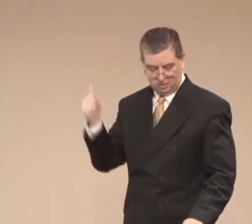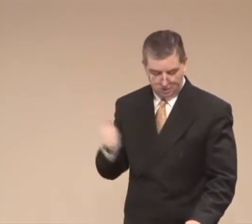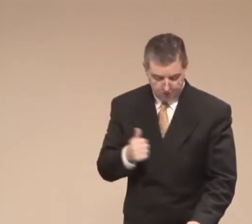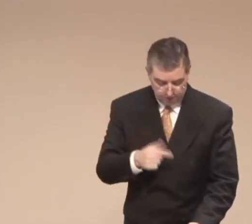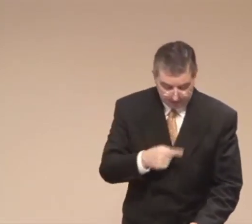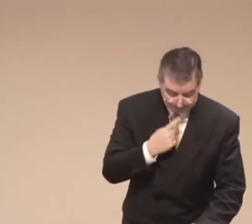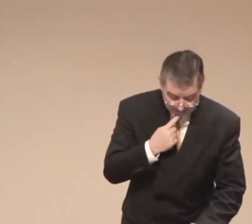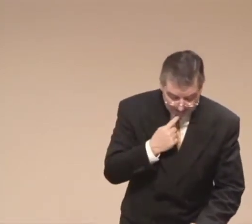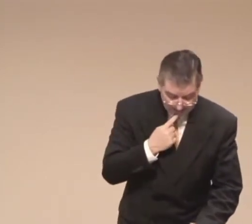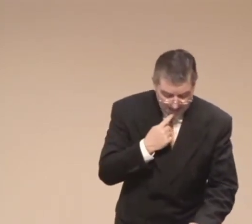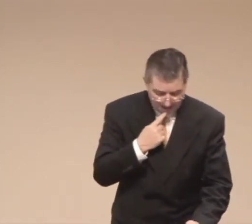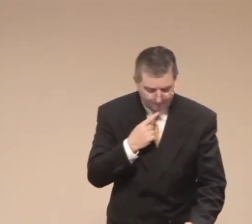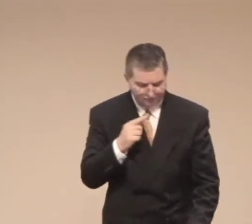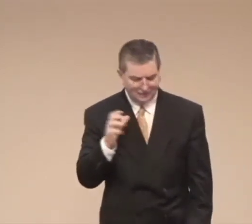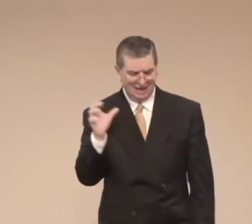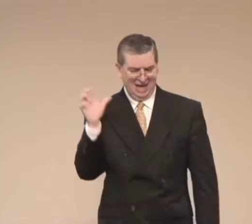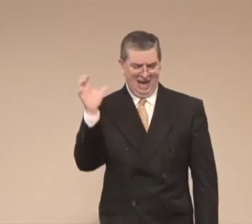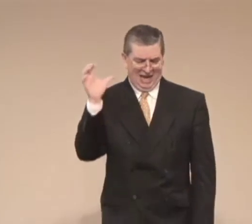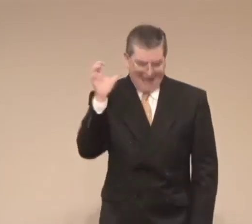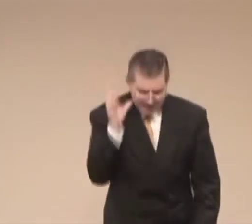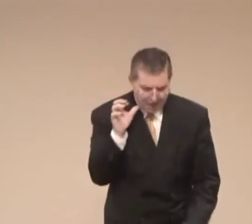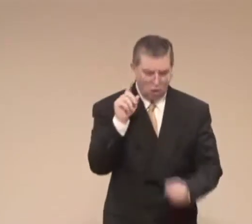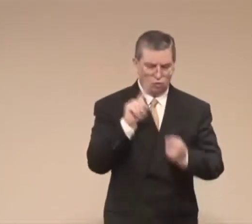Again, we're speaking of fathers.